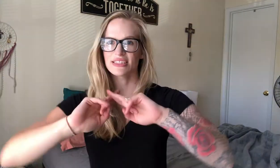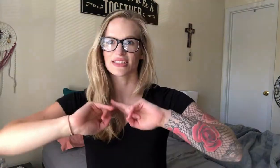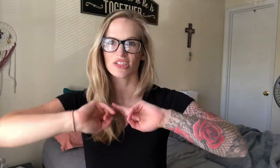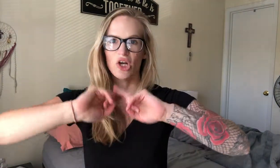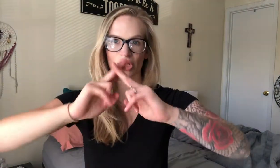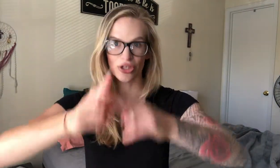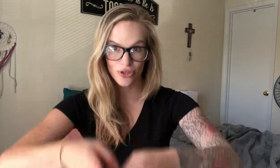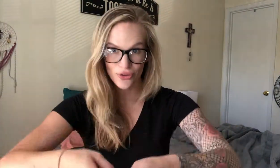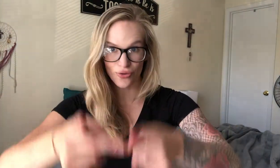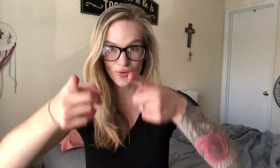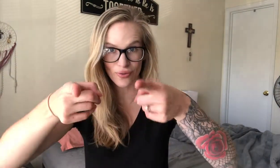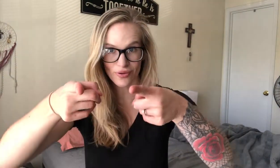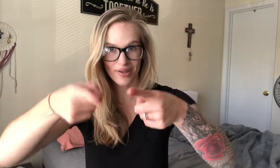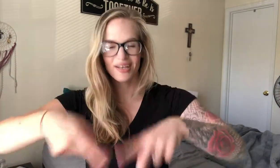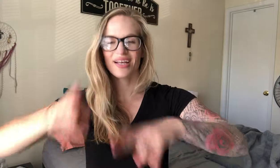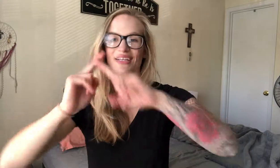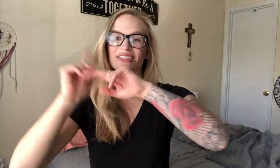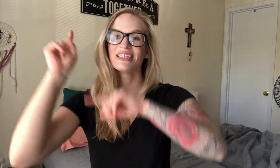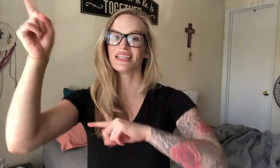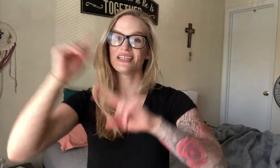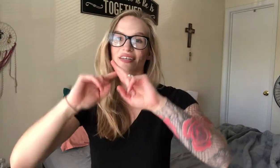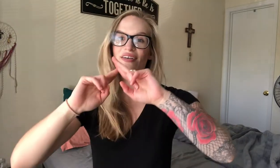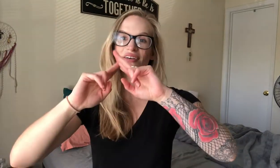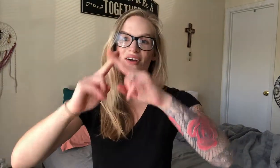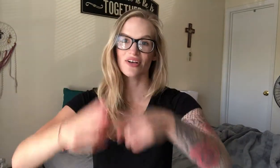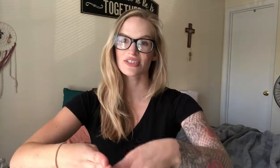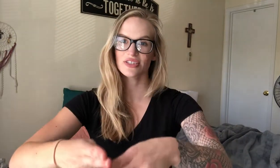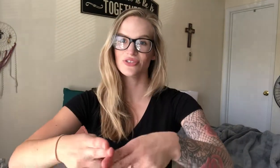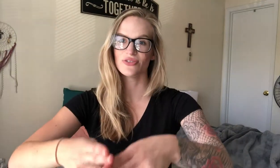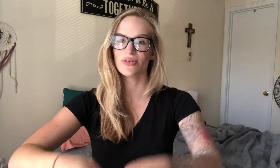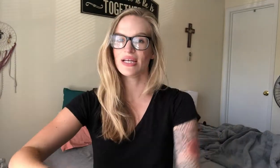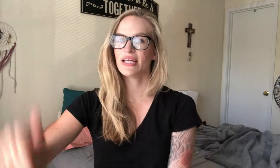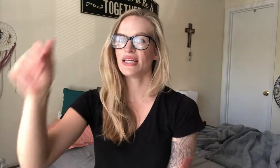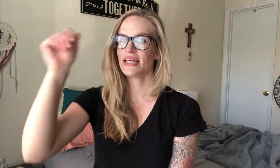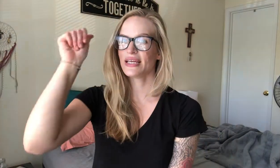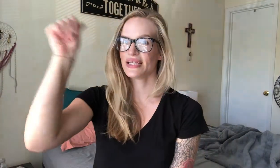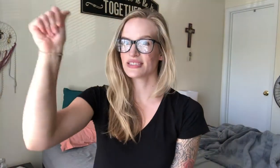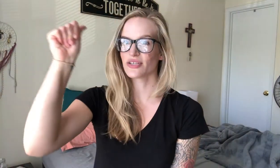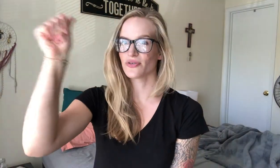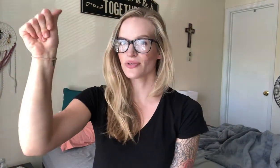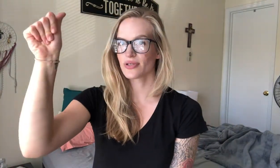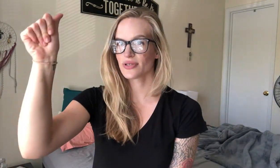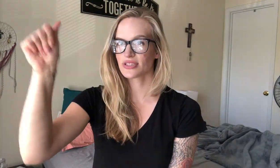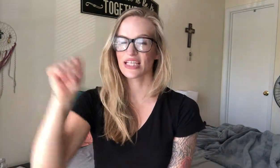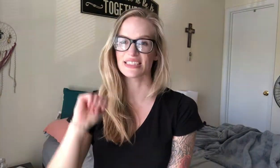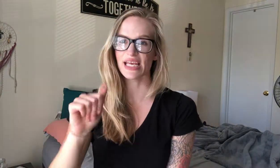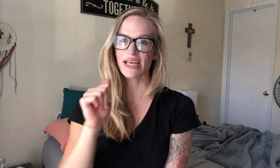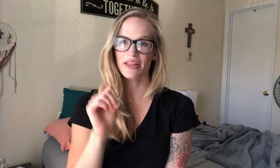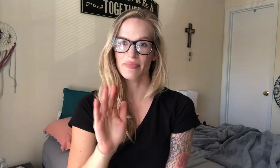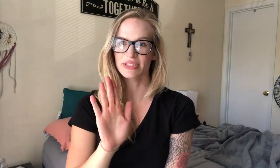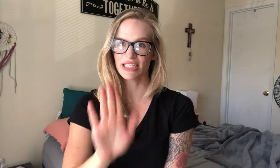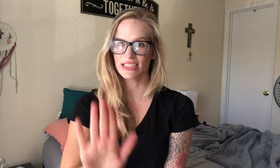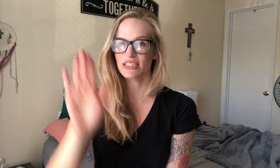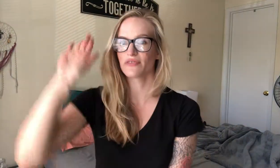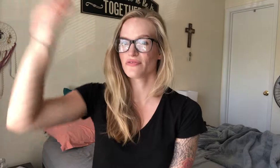since it's calling you, it's he calls you his own. So that's like the possessive